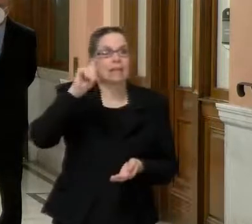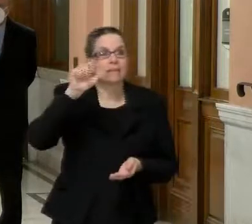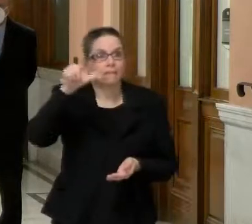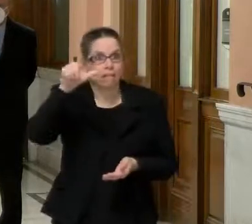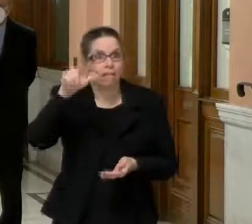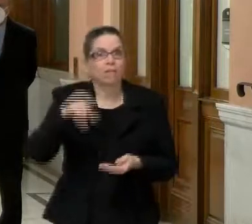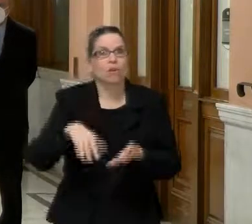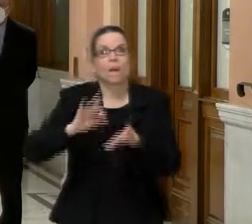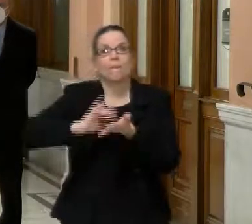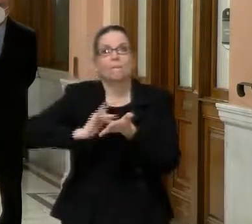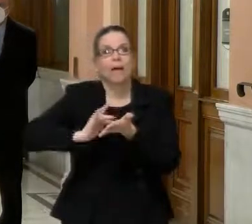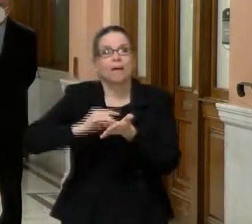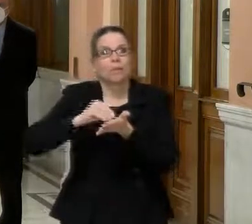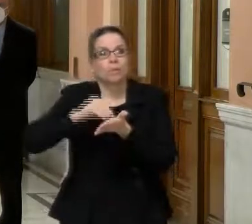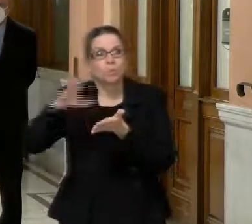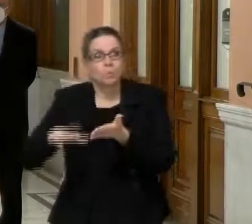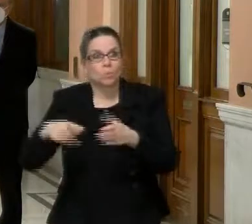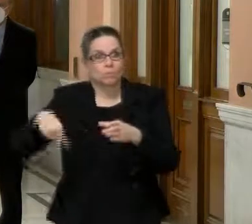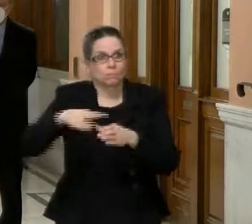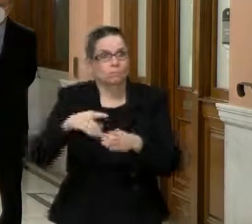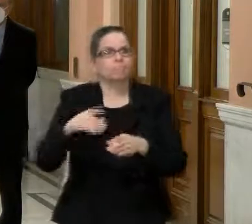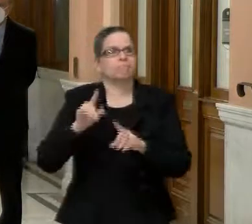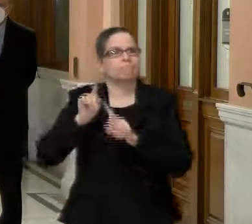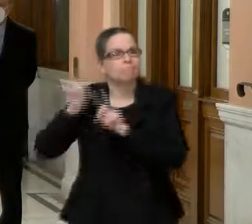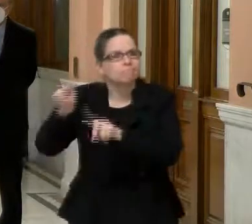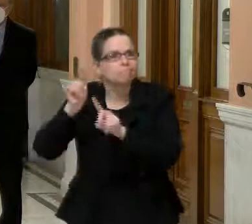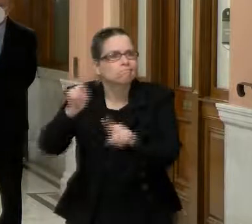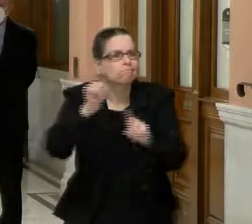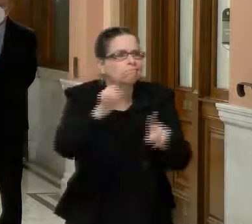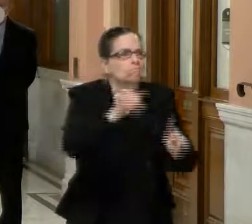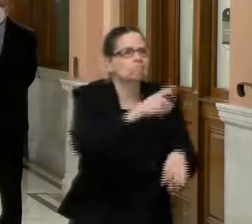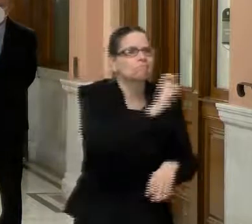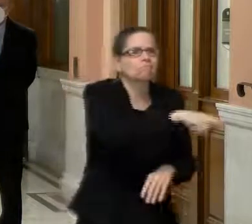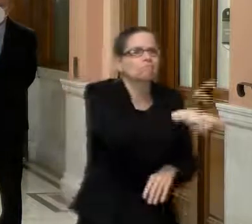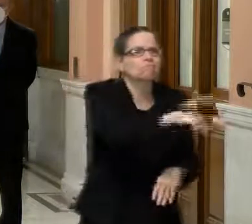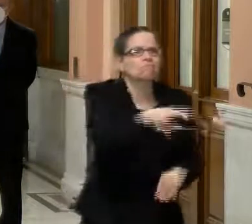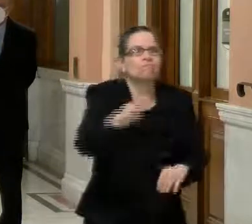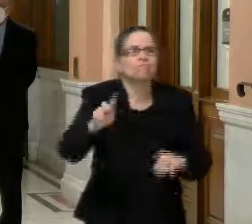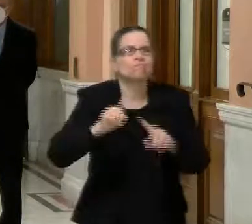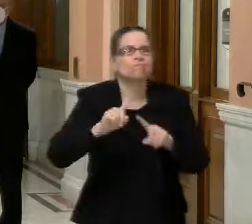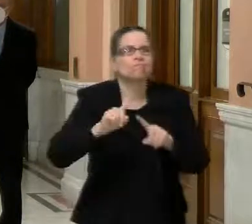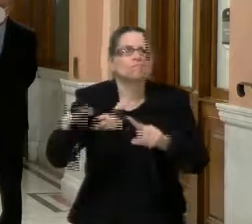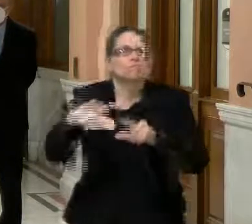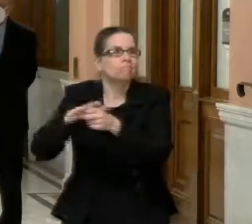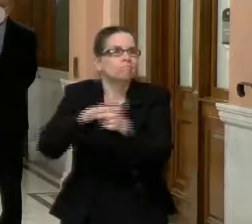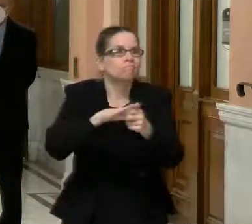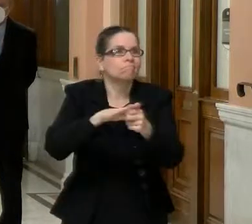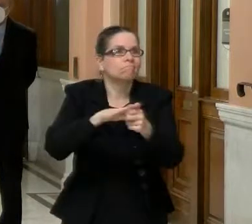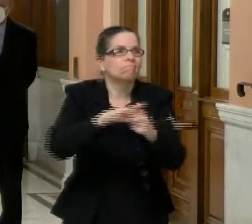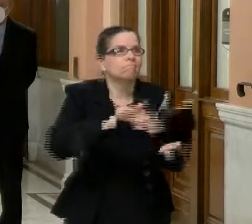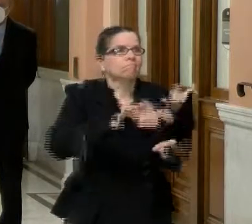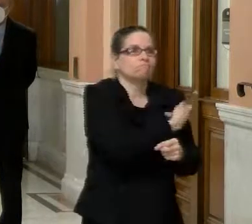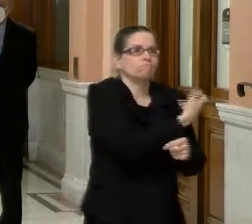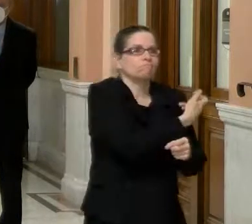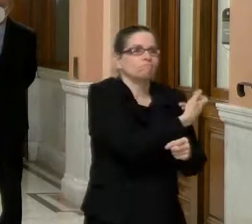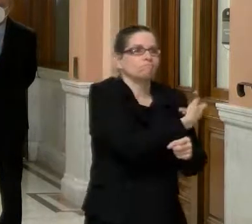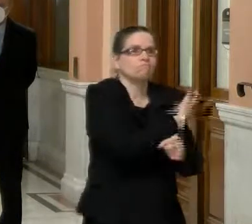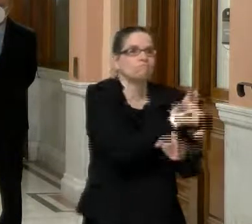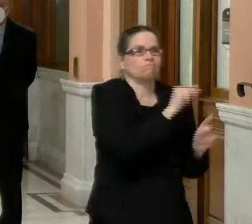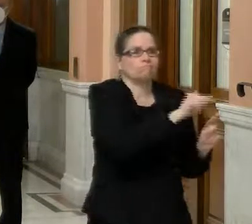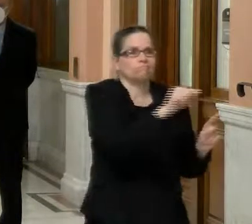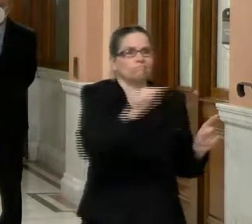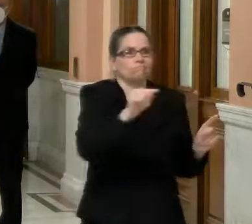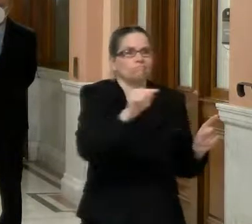uh, have been going, uh, out to those locations, uh, given transportation challenges and other things to try to,